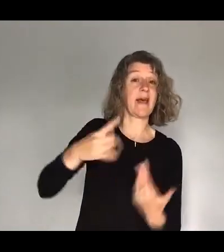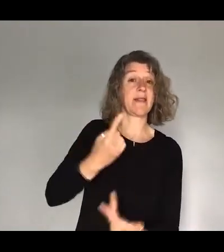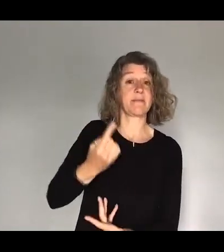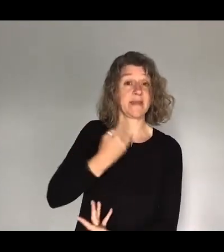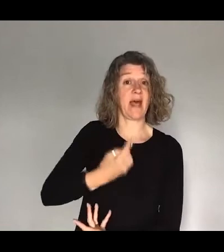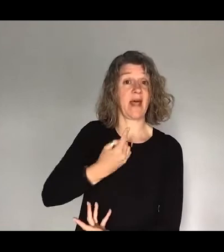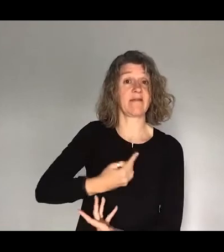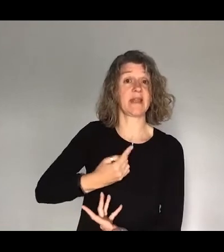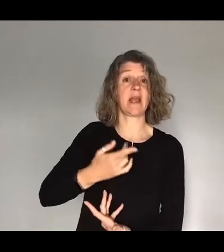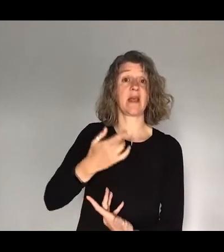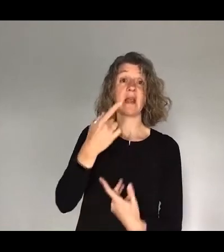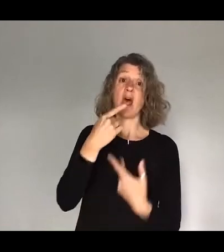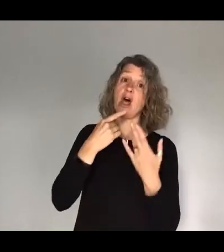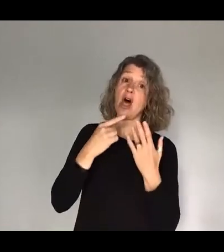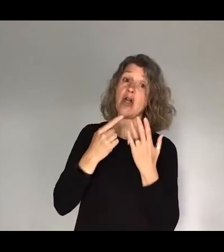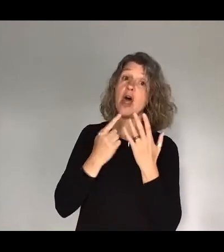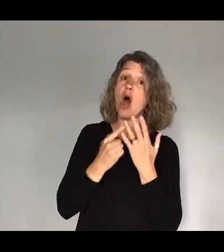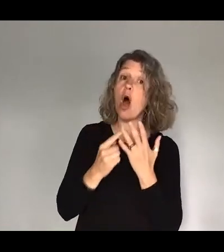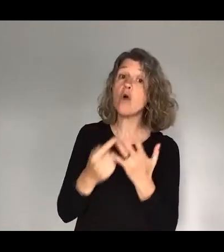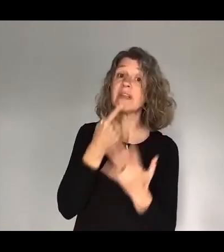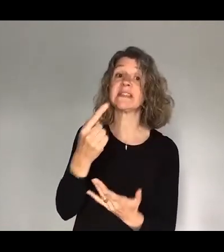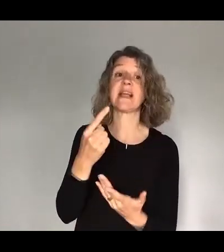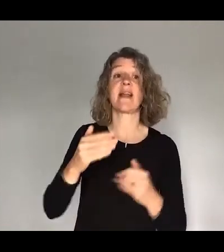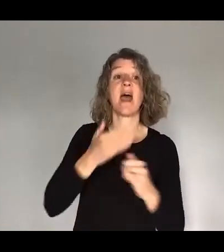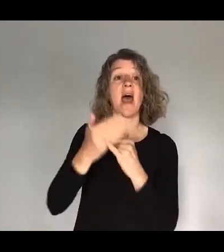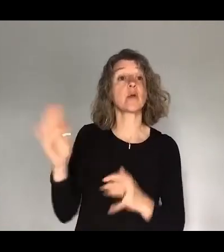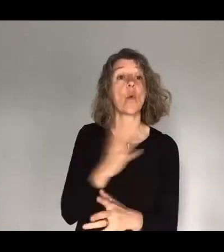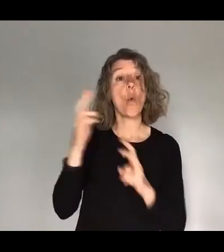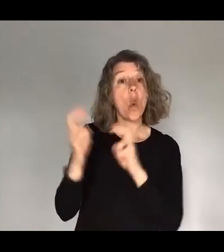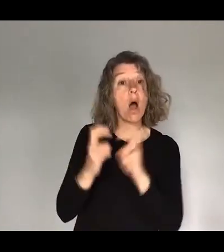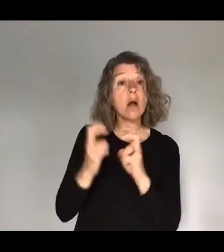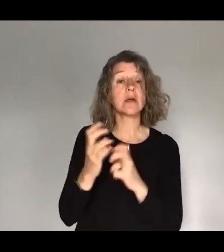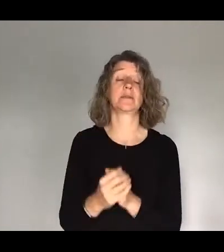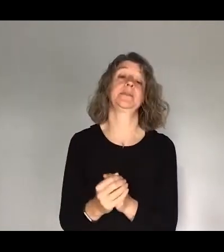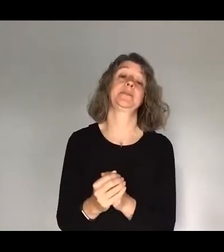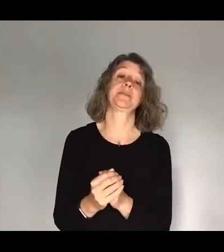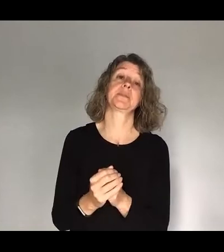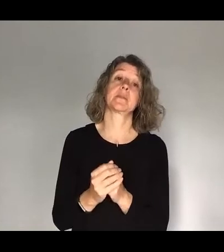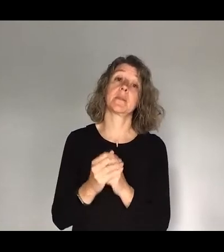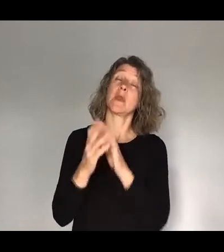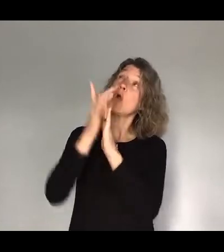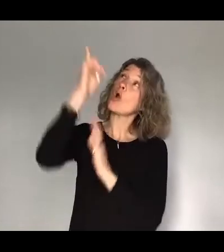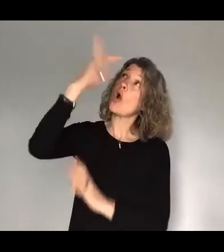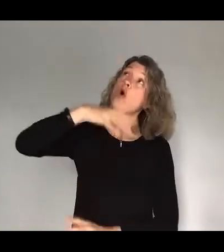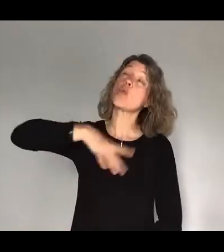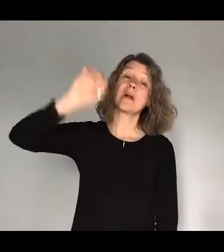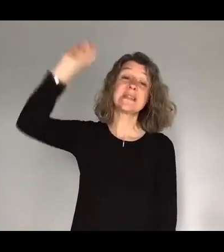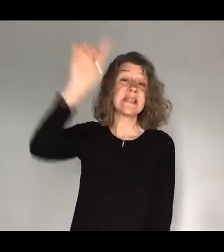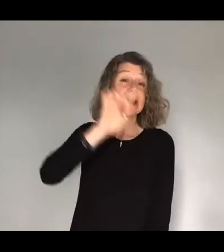to all argument. Because God wanted to make the unchanging nature of his purpose very clear to the heirs of what was